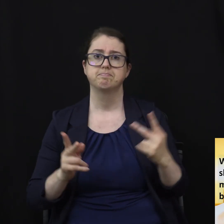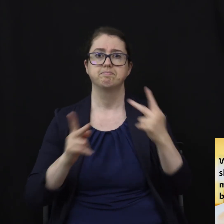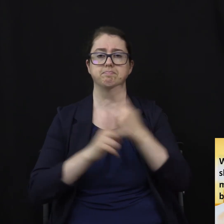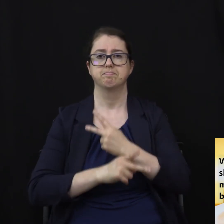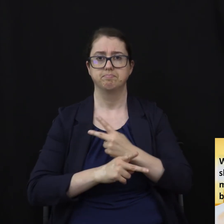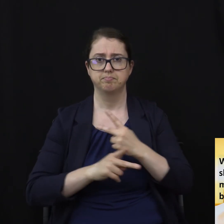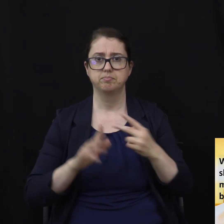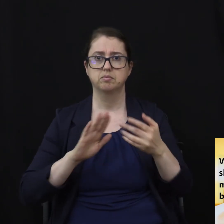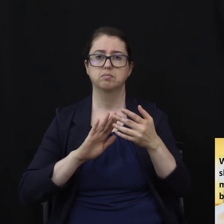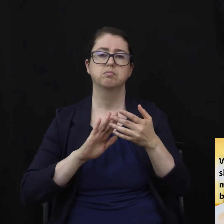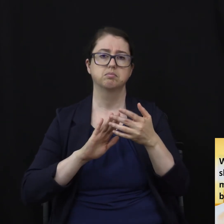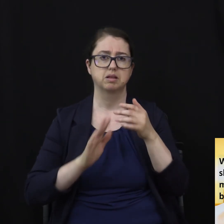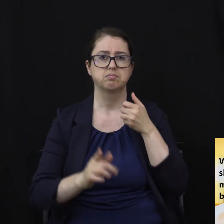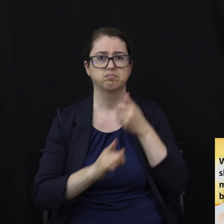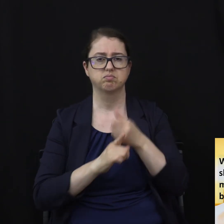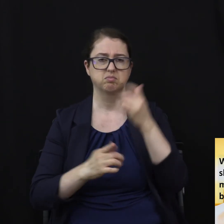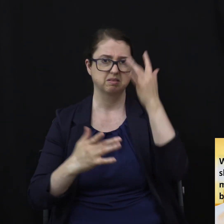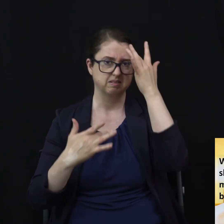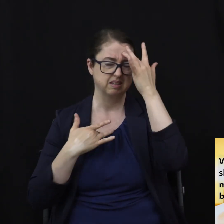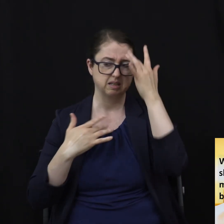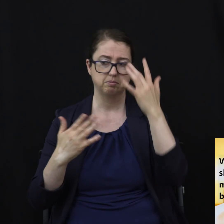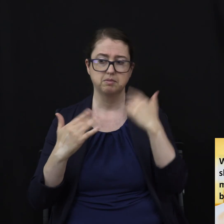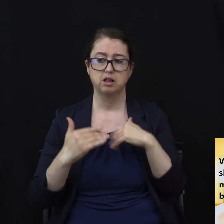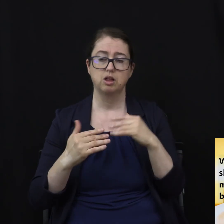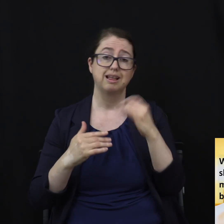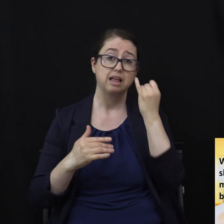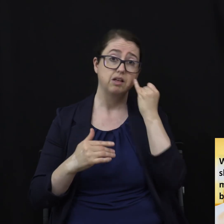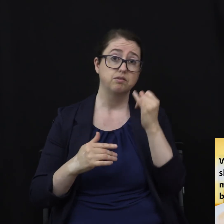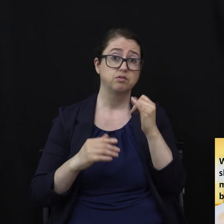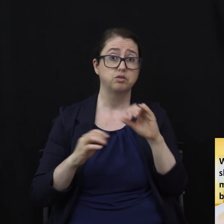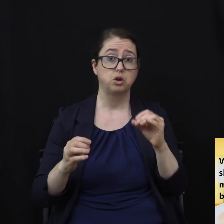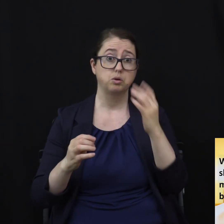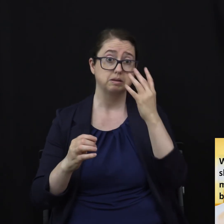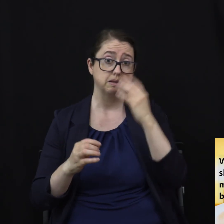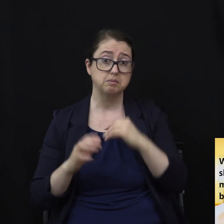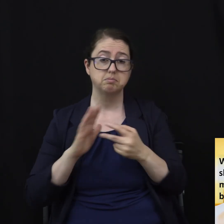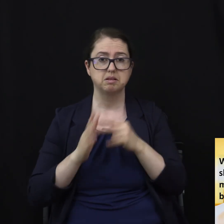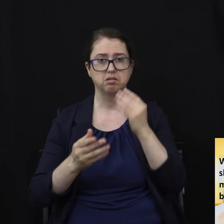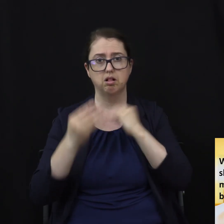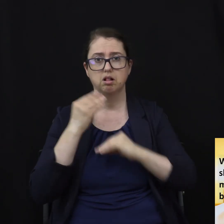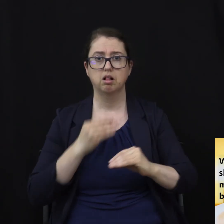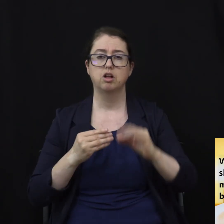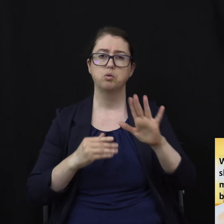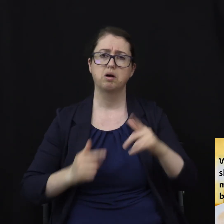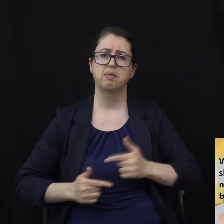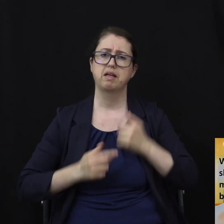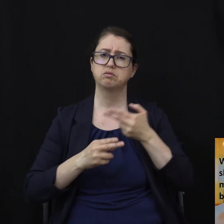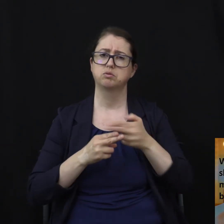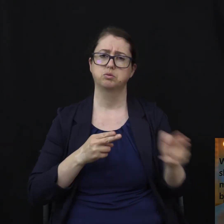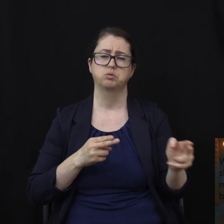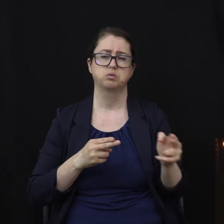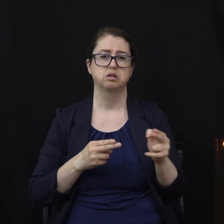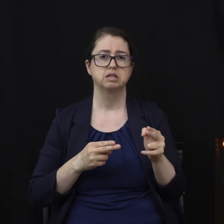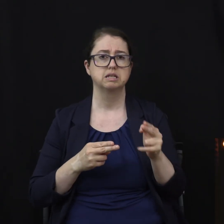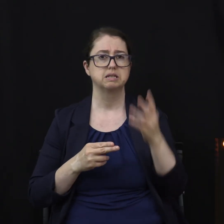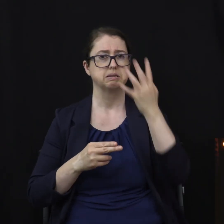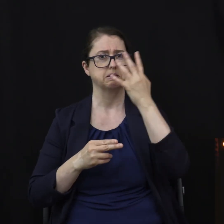sleep tend to eat more, as well as live shorter lives. Sleep deprivation is also a significant factor